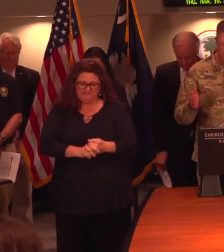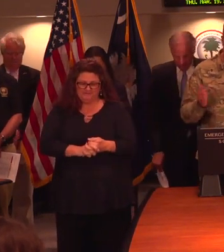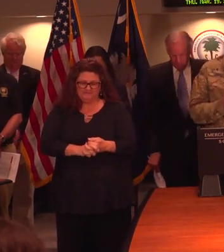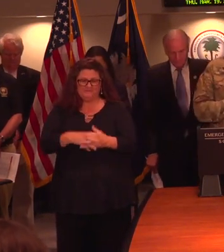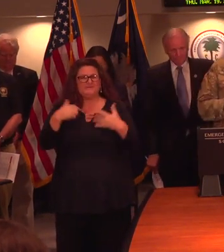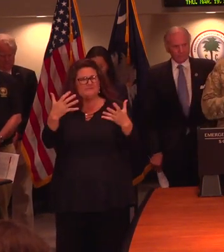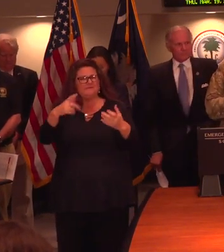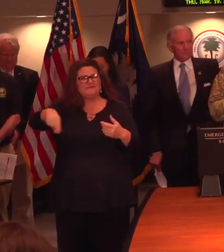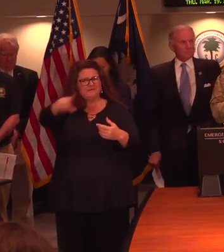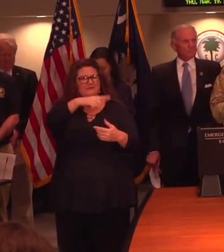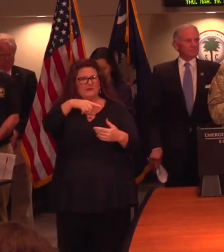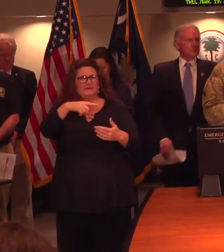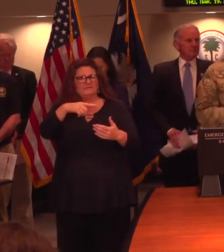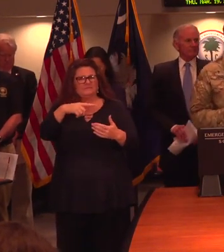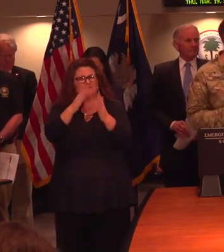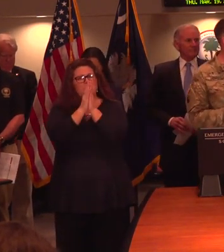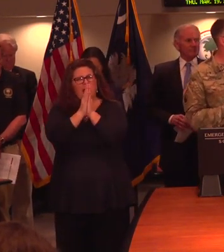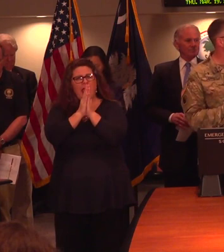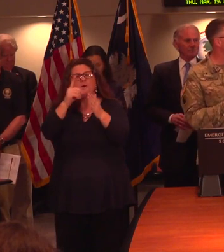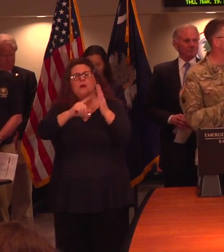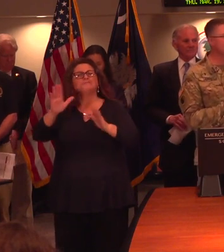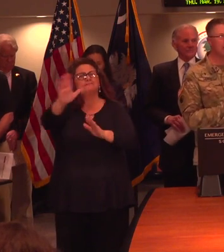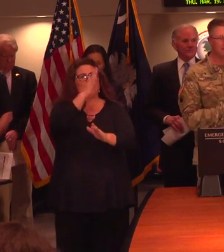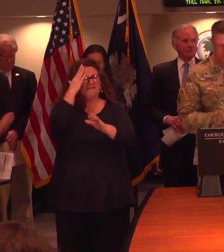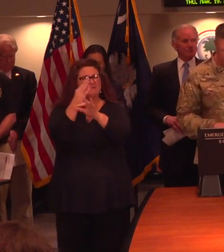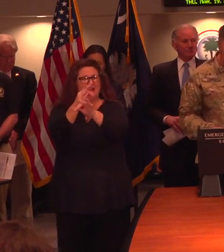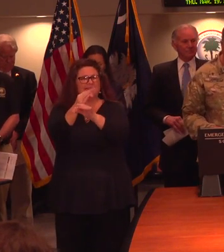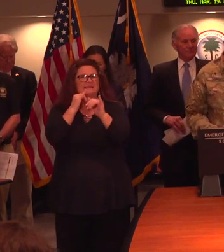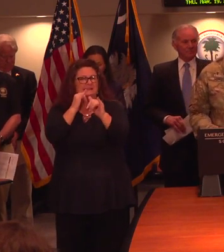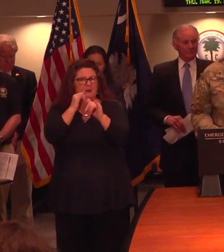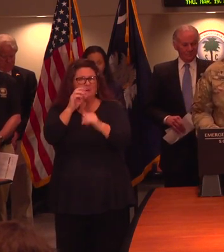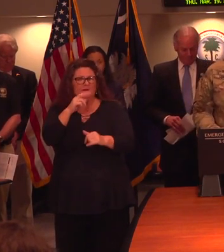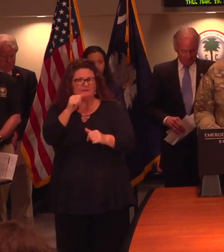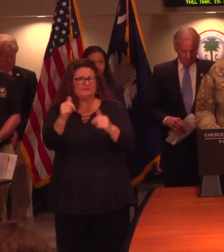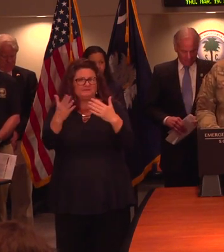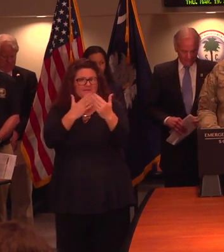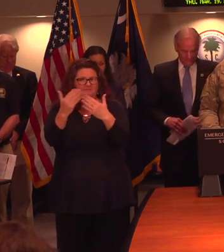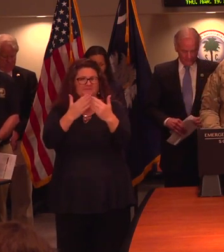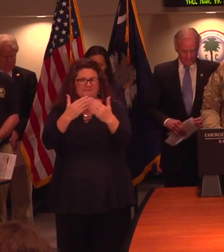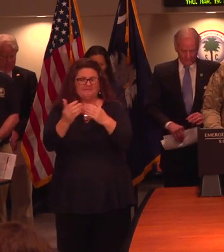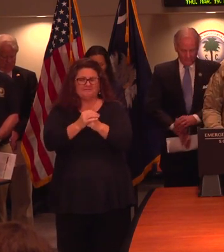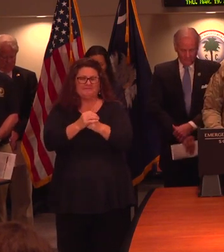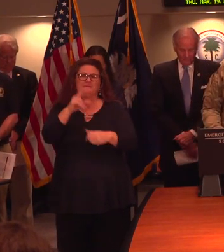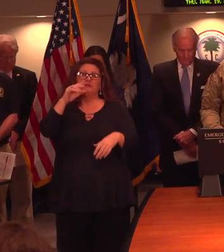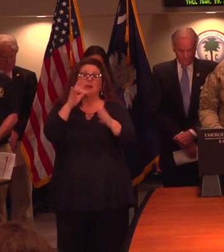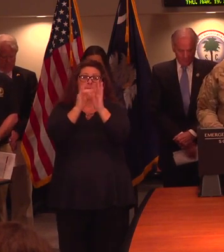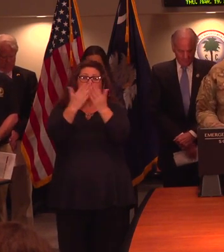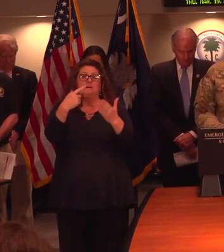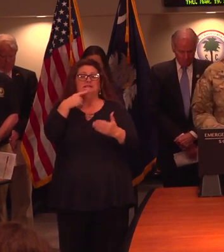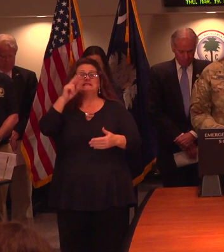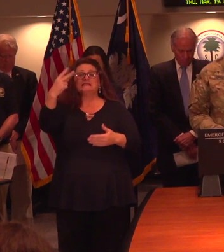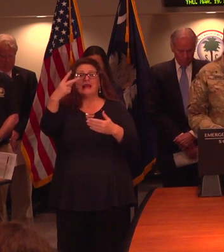I invite you to pray in your faith tradition as I pray in mine if you're a praying person. 2 Timothy 1.7